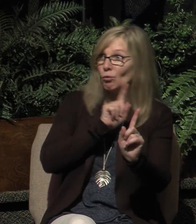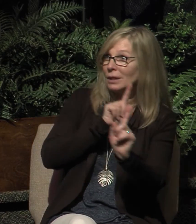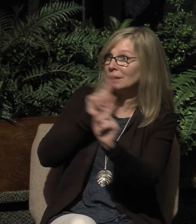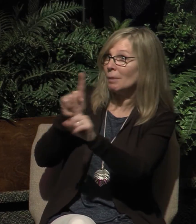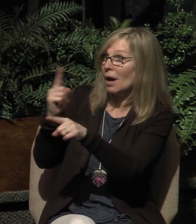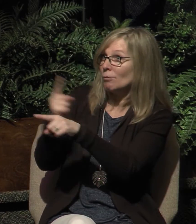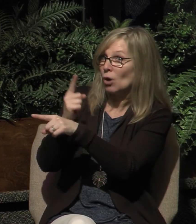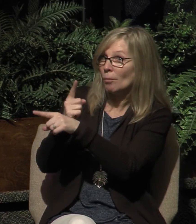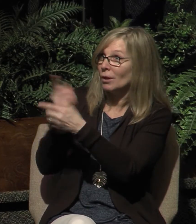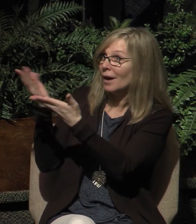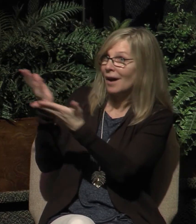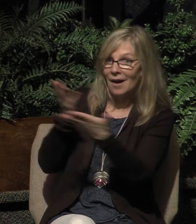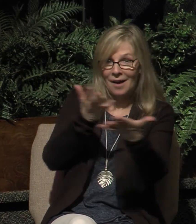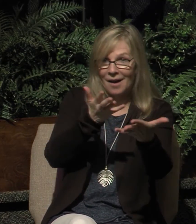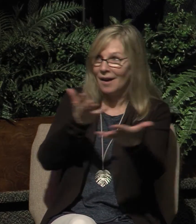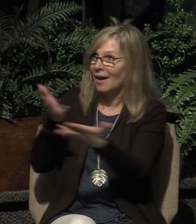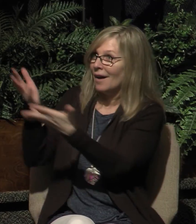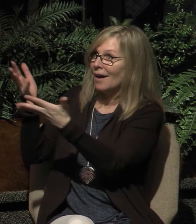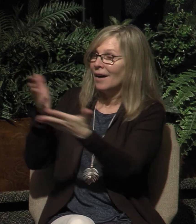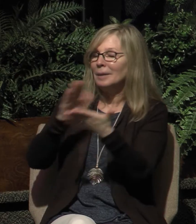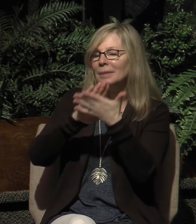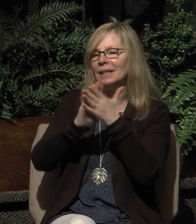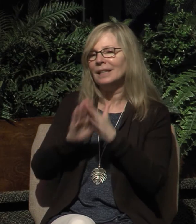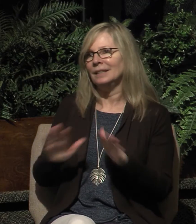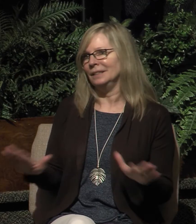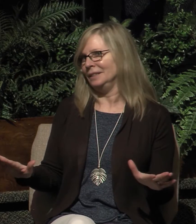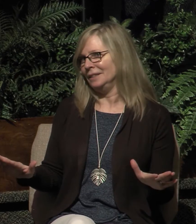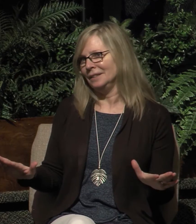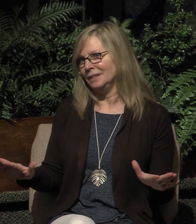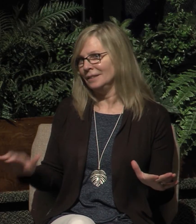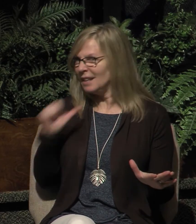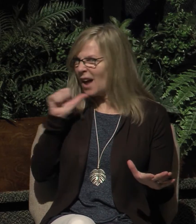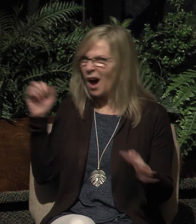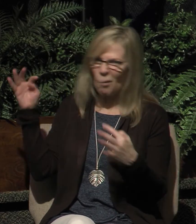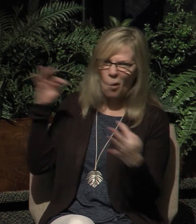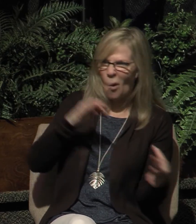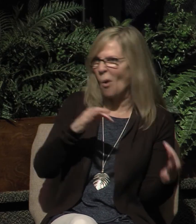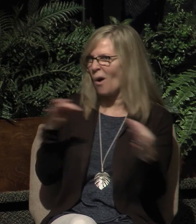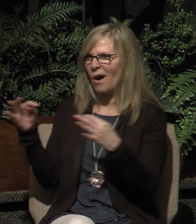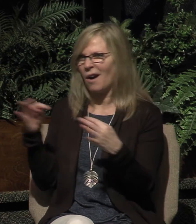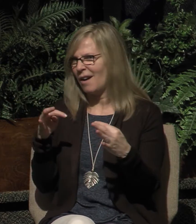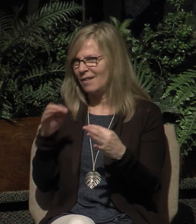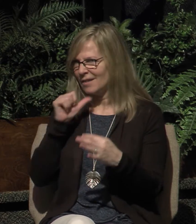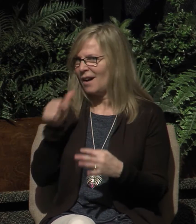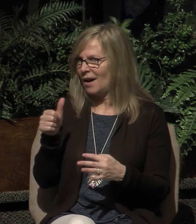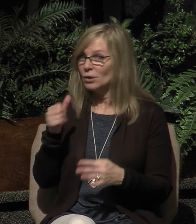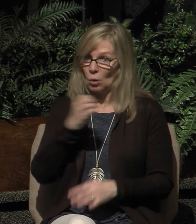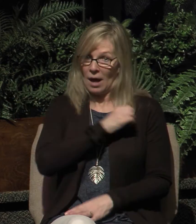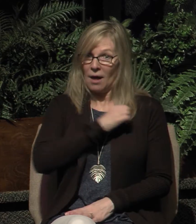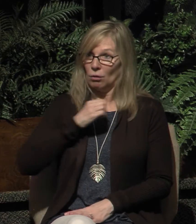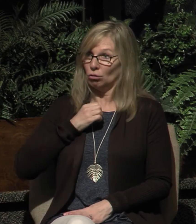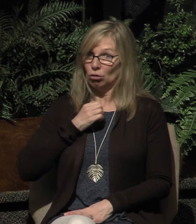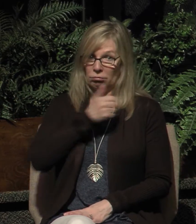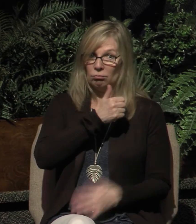then there's peace. There's not war. So elders of the church are responsible to lead you